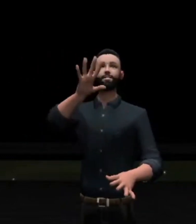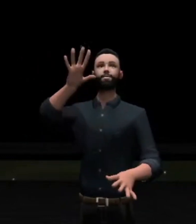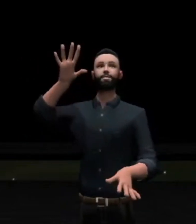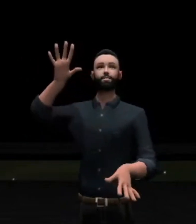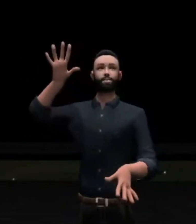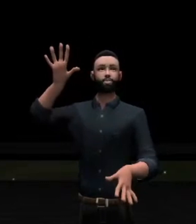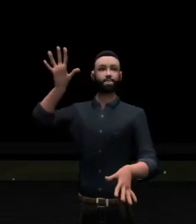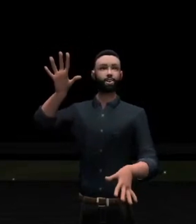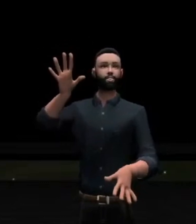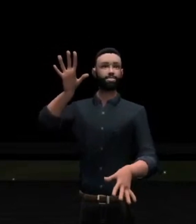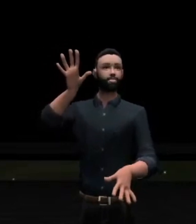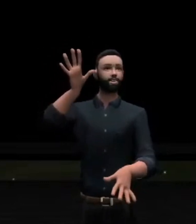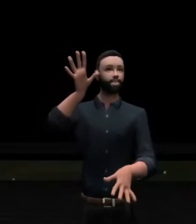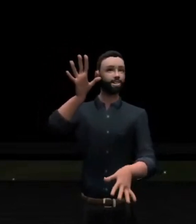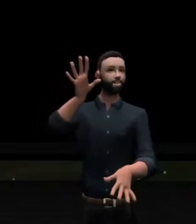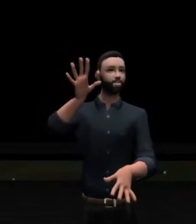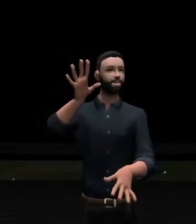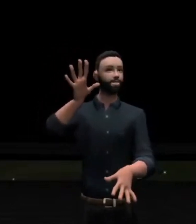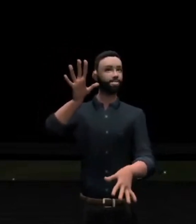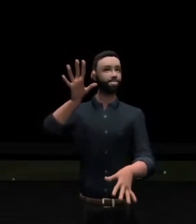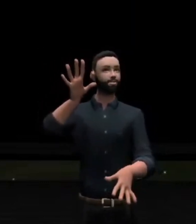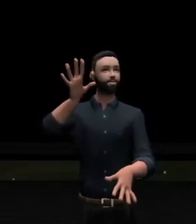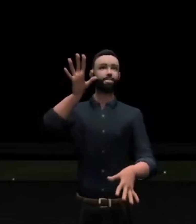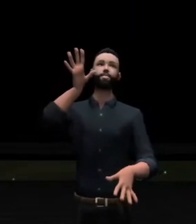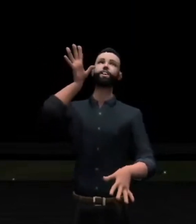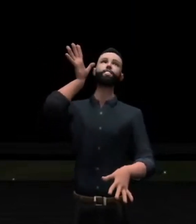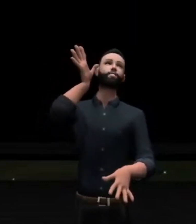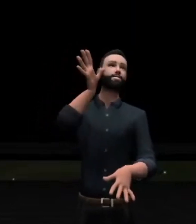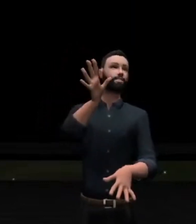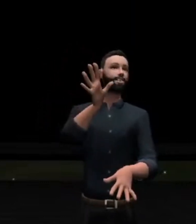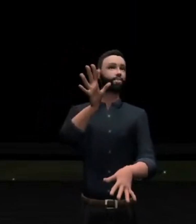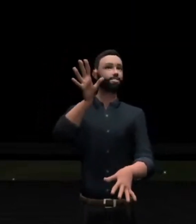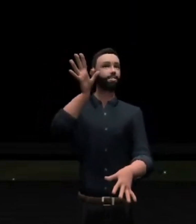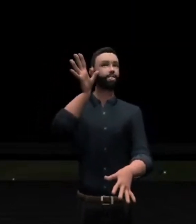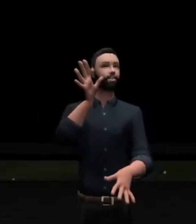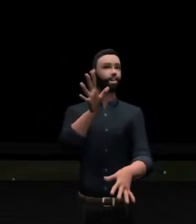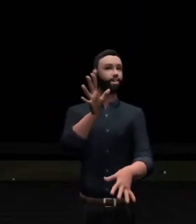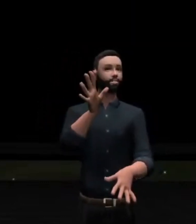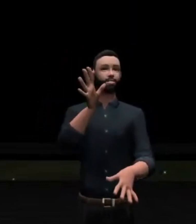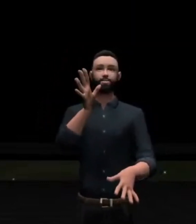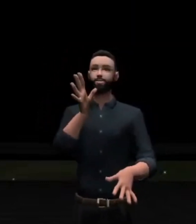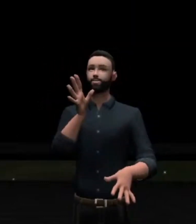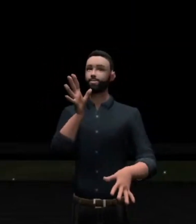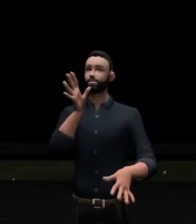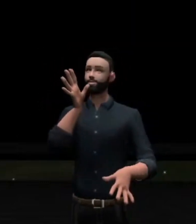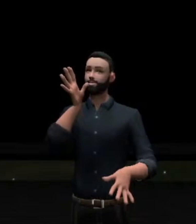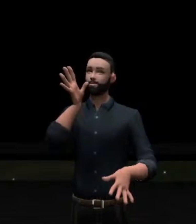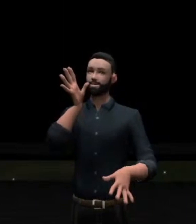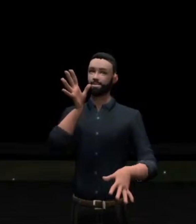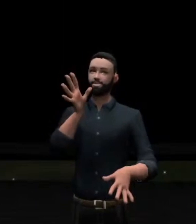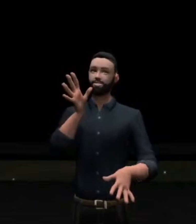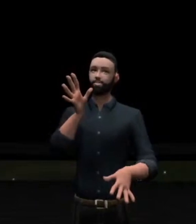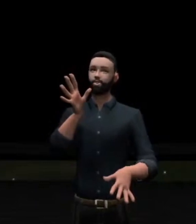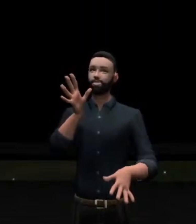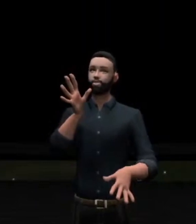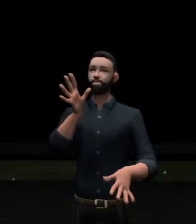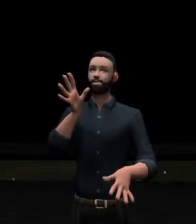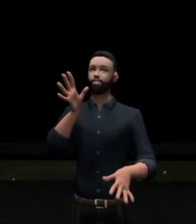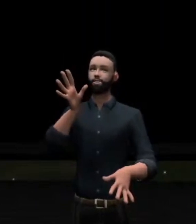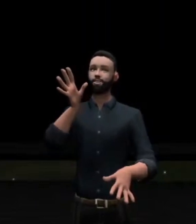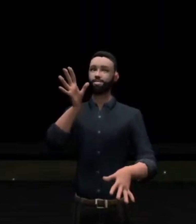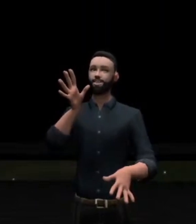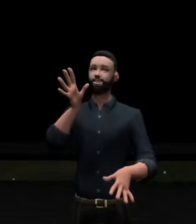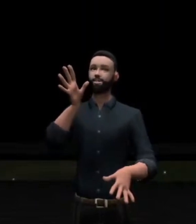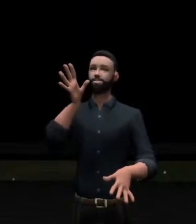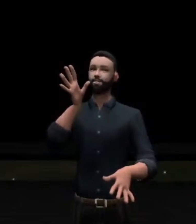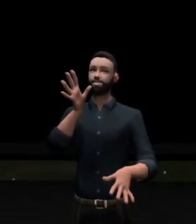with it. It doesn't mean we struggle with some of the hard texts and go, God, I don't understand. This seems so hard. But you still, as a true